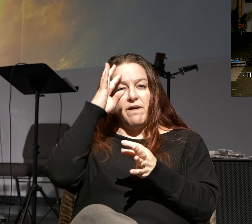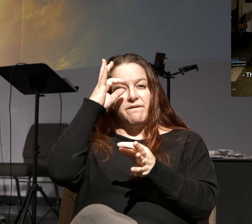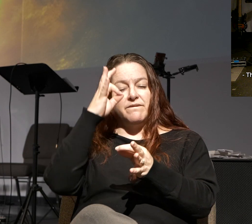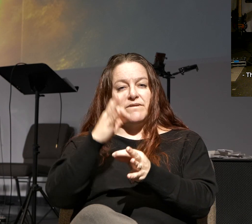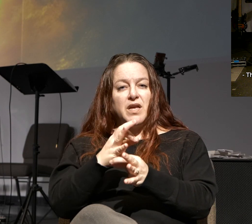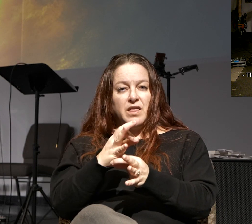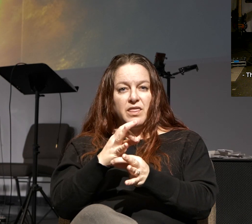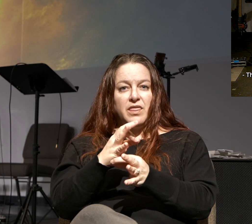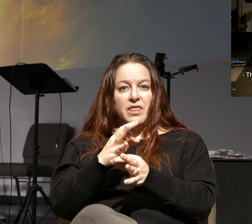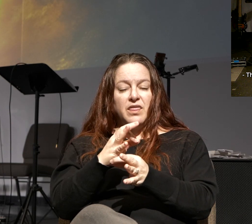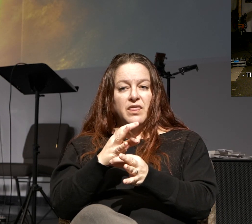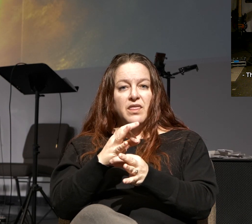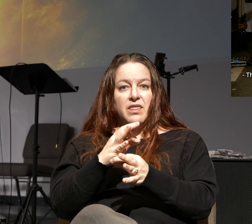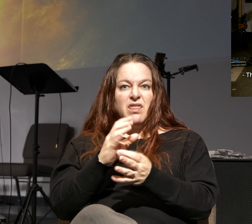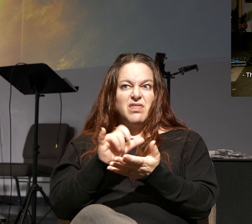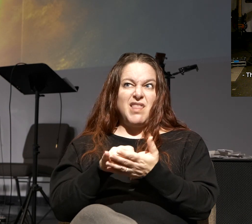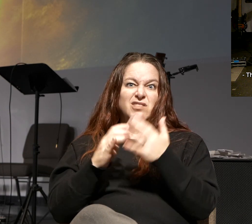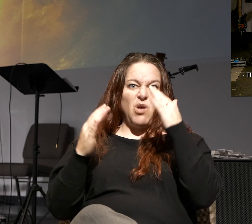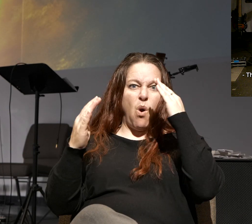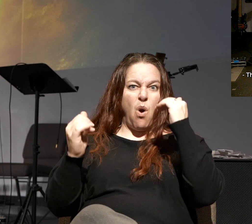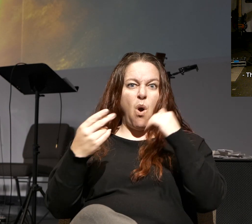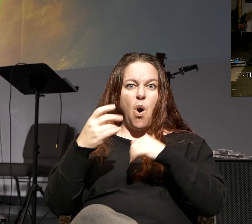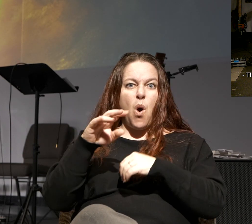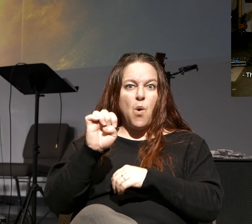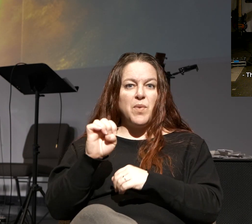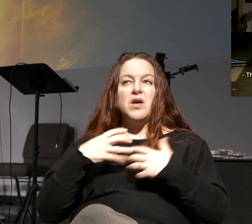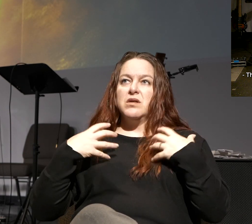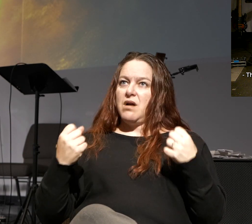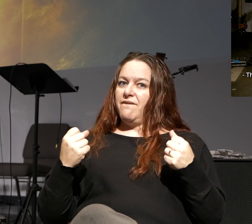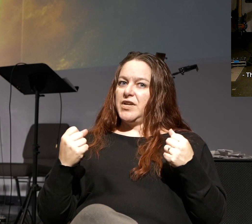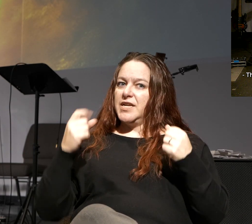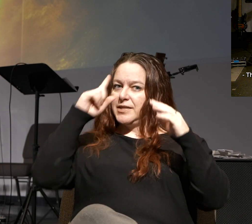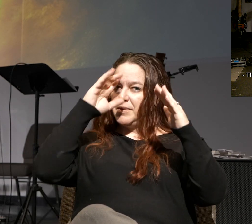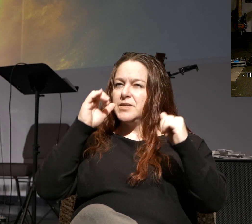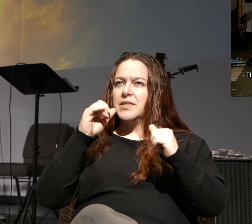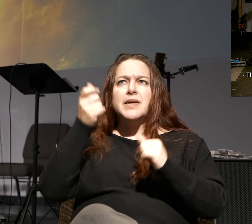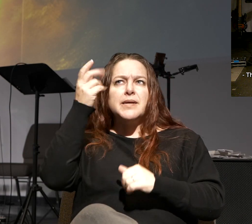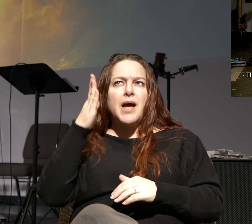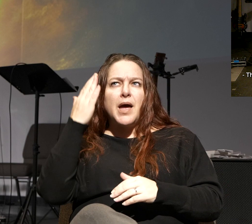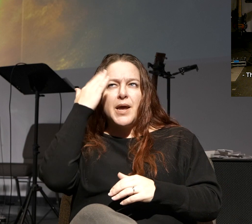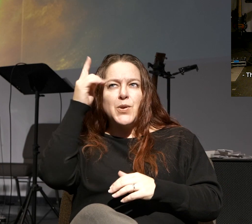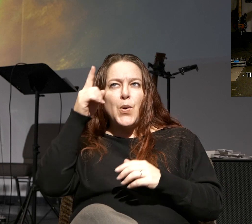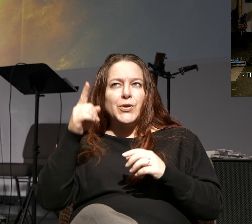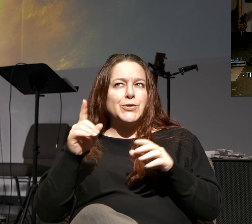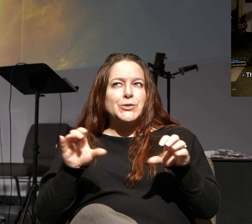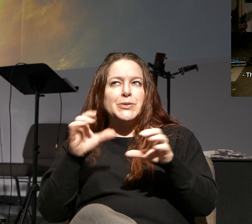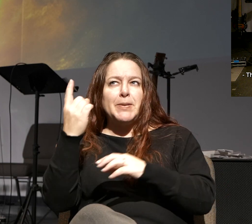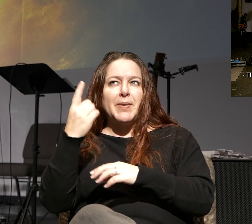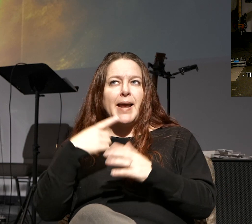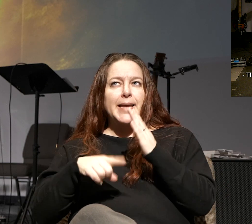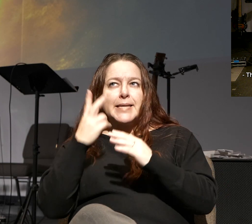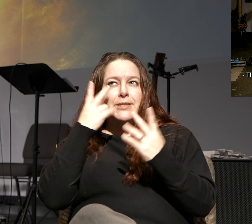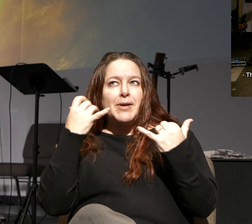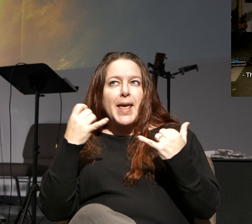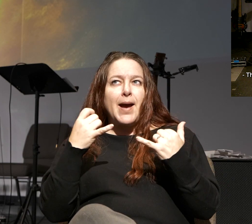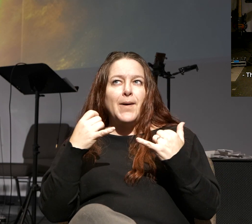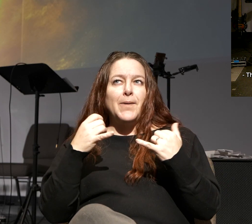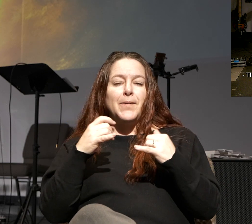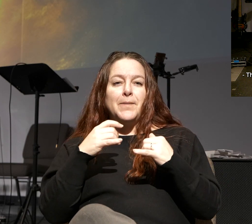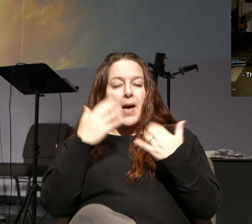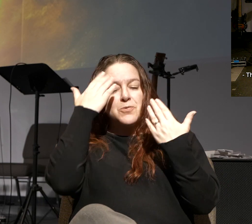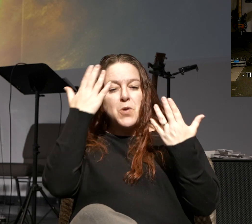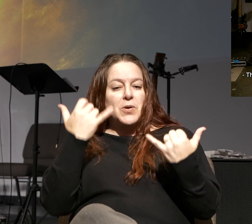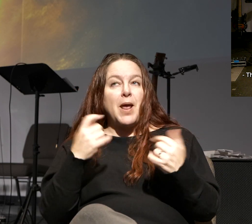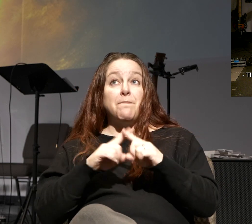faith. Basically, it's hope, confident, joyful expectation. God, I know you're up to something. I can't see it right now. I don't know what it is, but I know